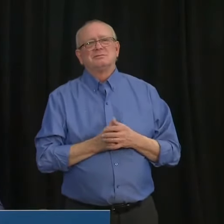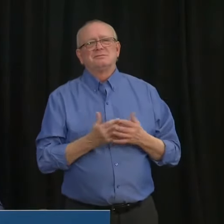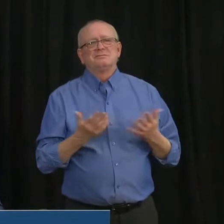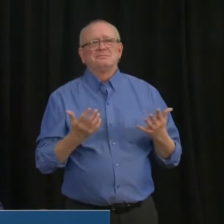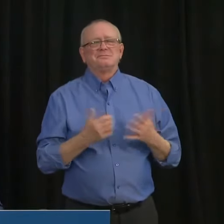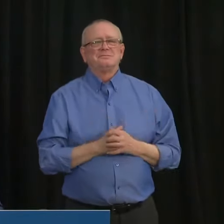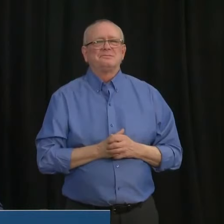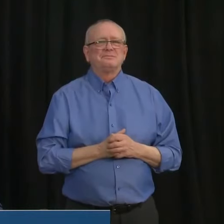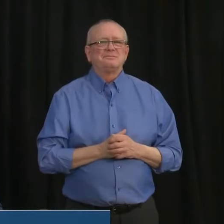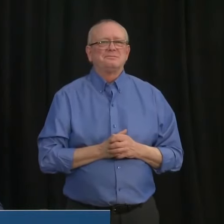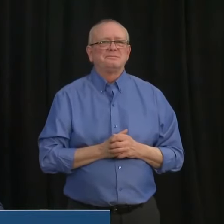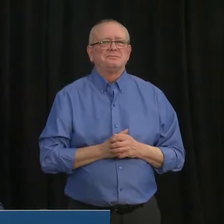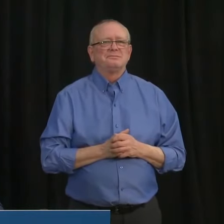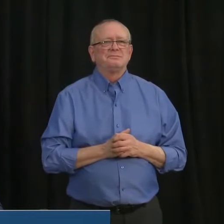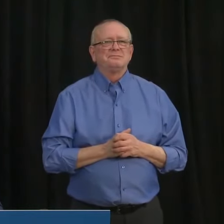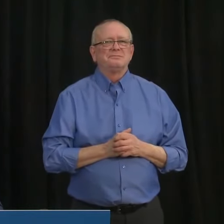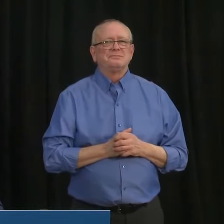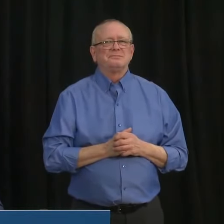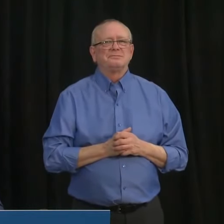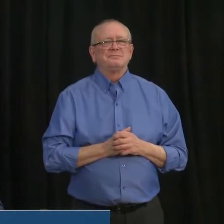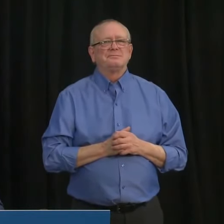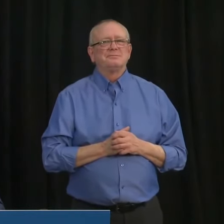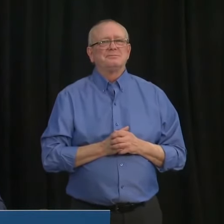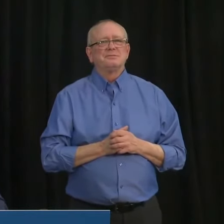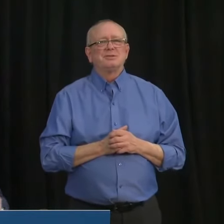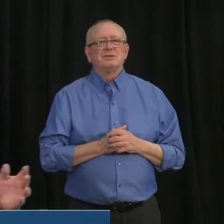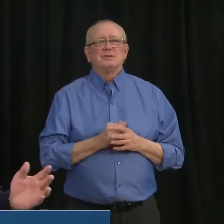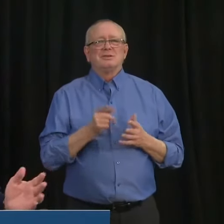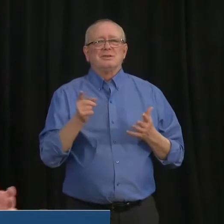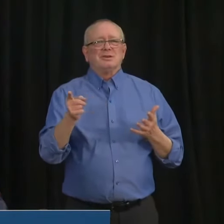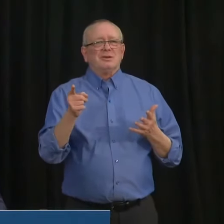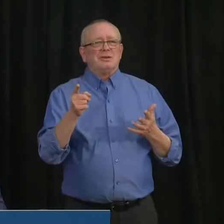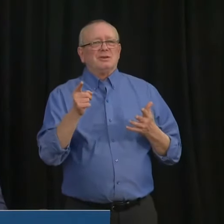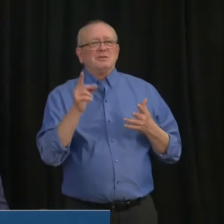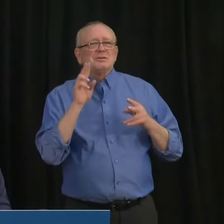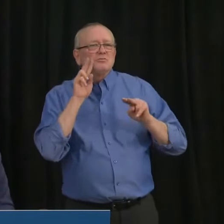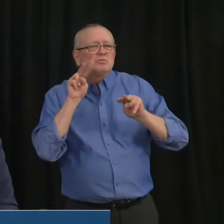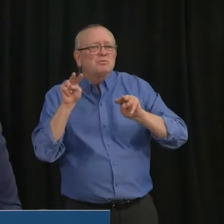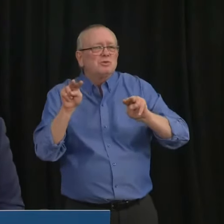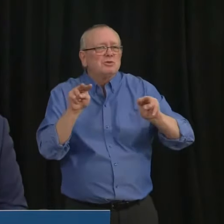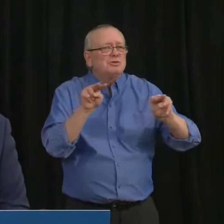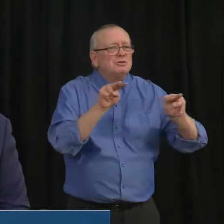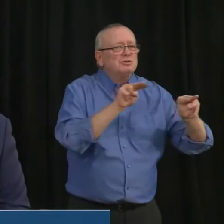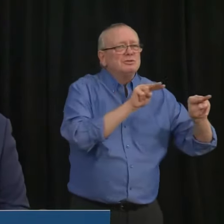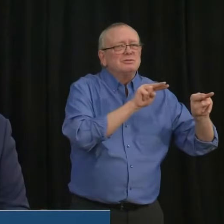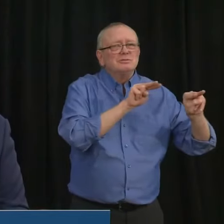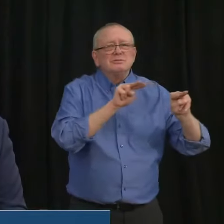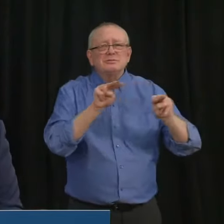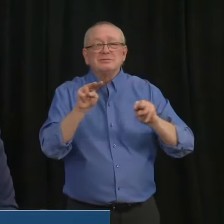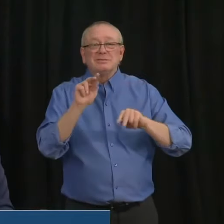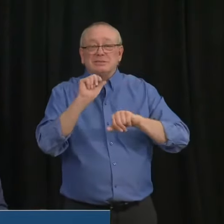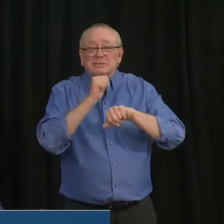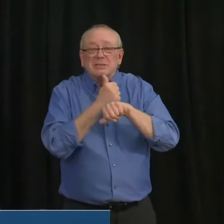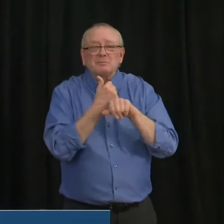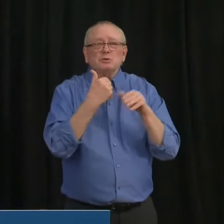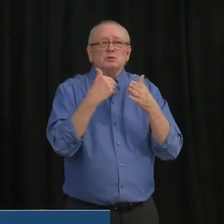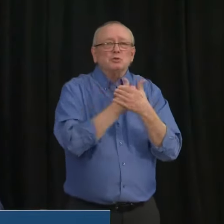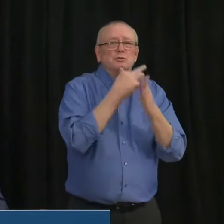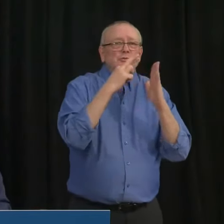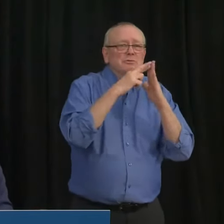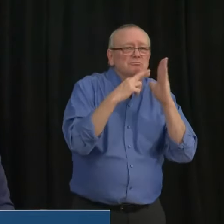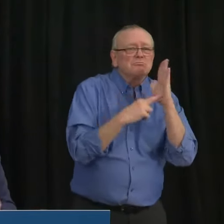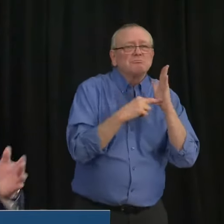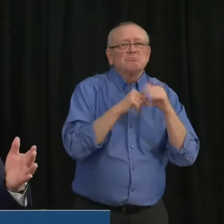Rick are, we are going to closely monitor the response to these new restrictions and guidelines. Uh, as I